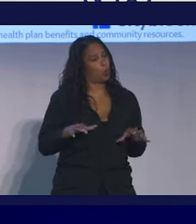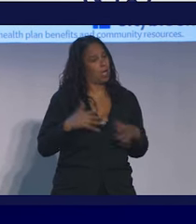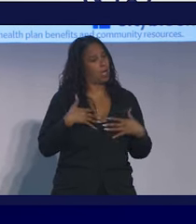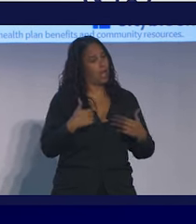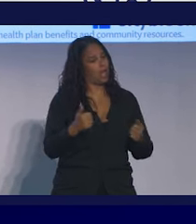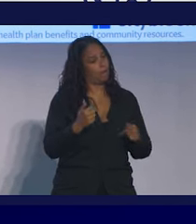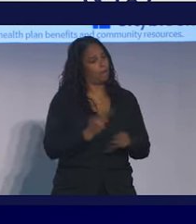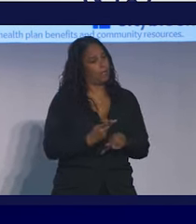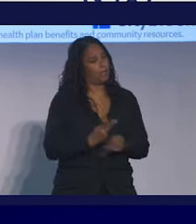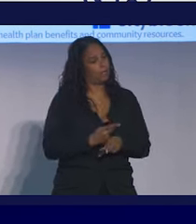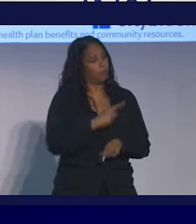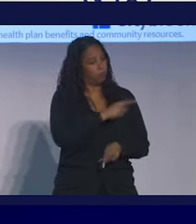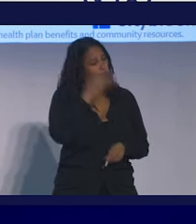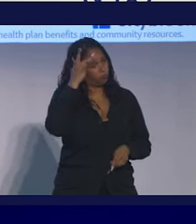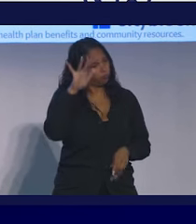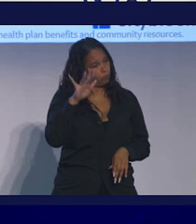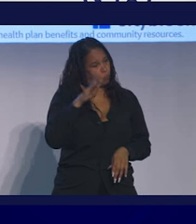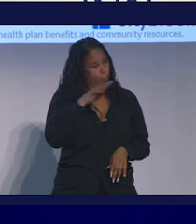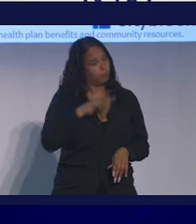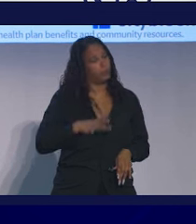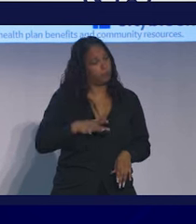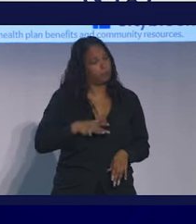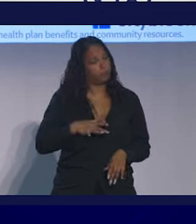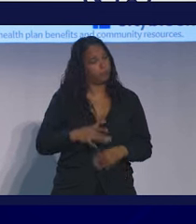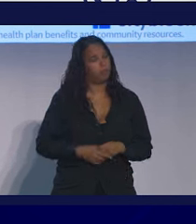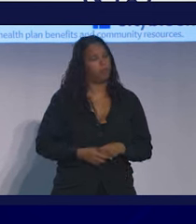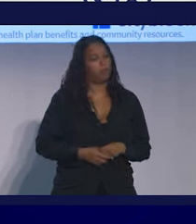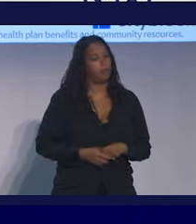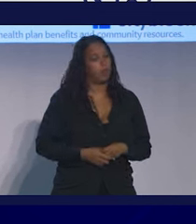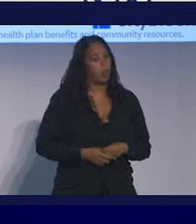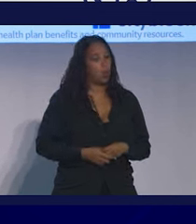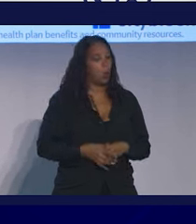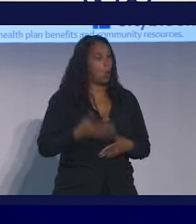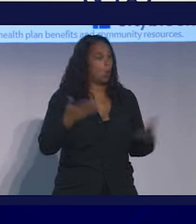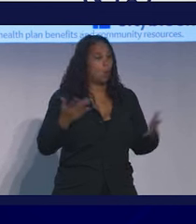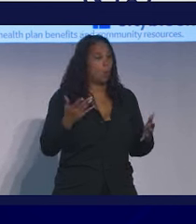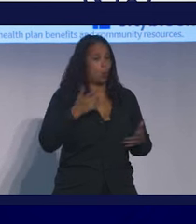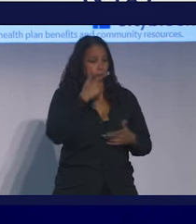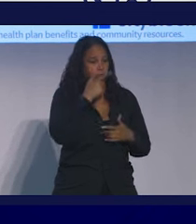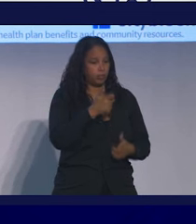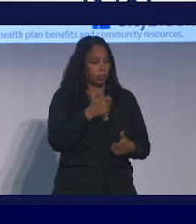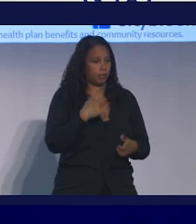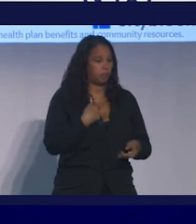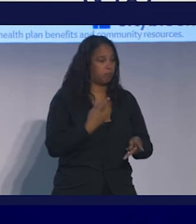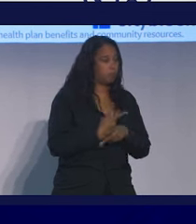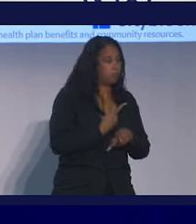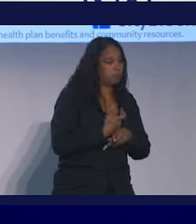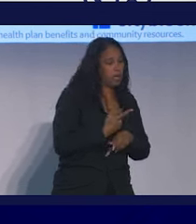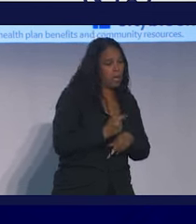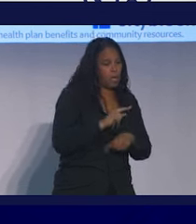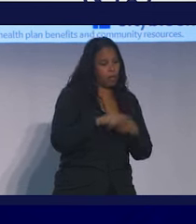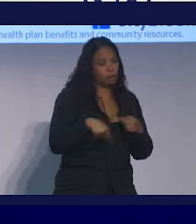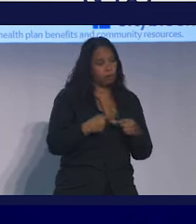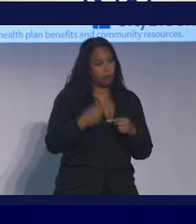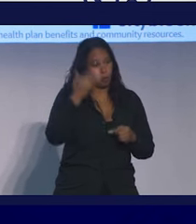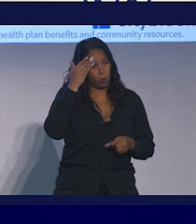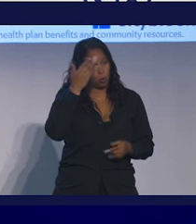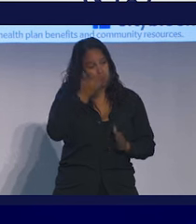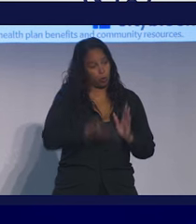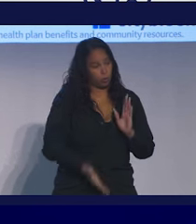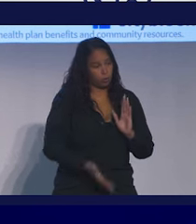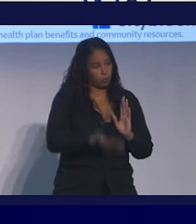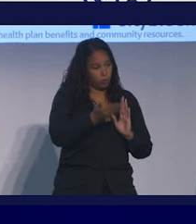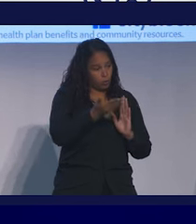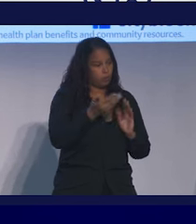this is where she went. She's a smart woman. She's savvy. What I thought was really interesting and we figured out as we got to know her was that she had a